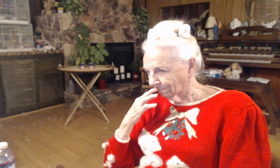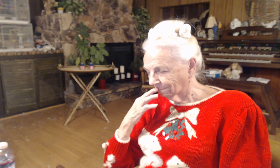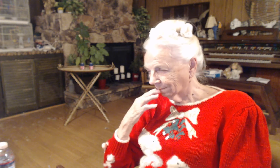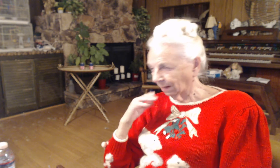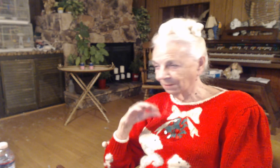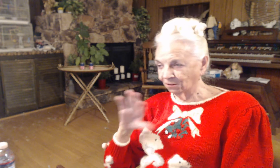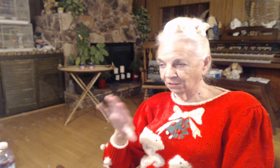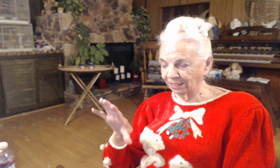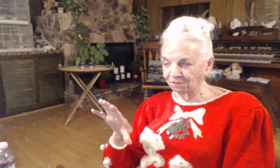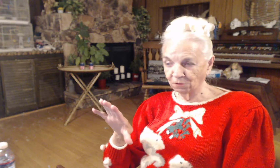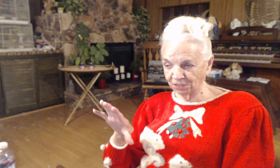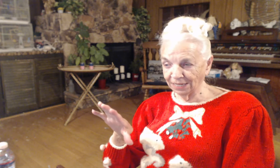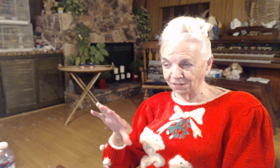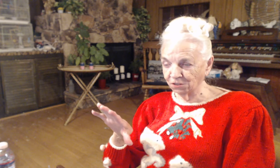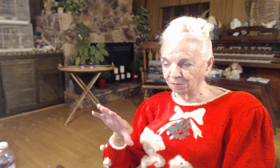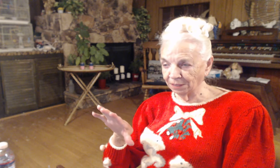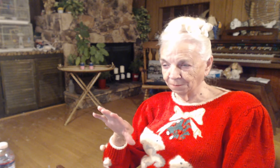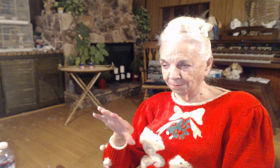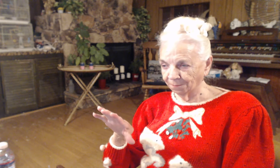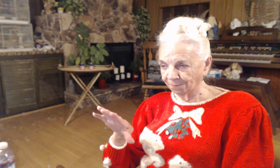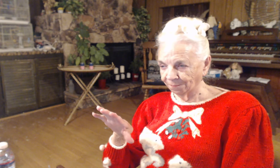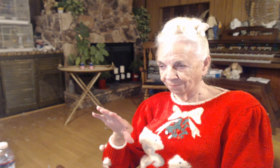I'm not going to give you a test, but...